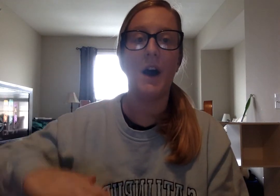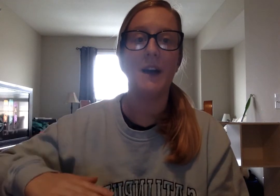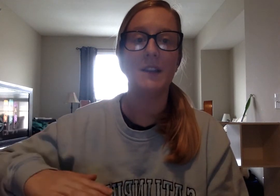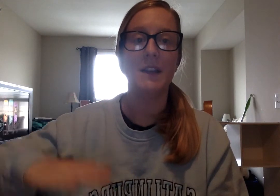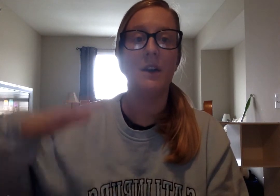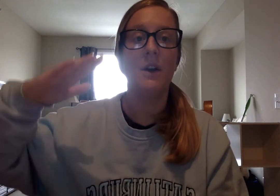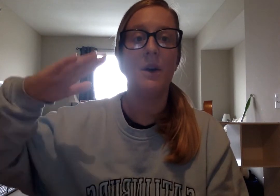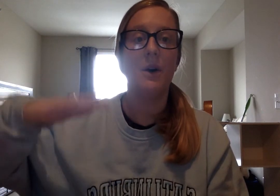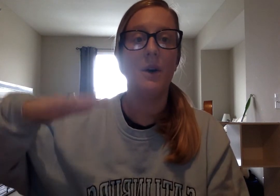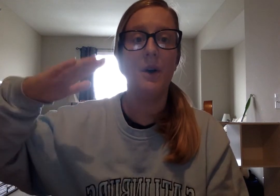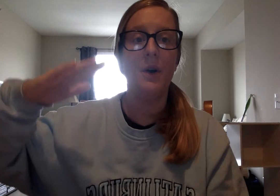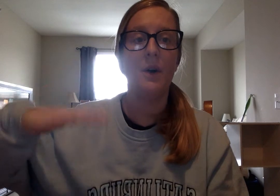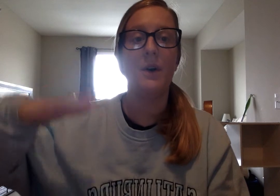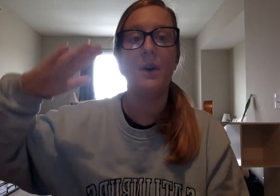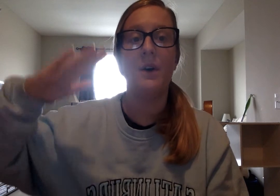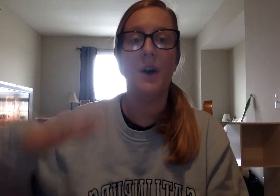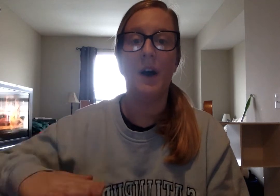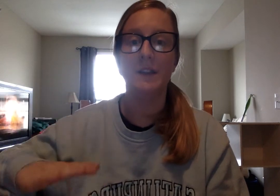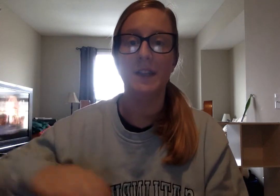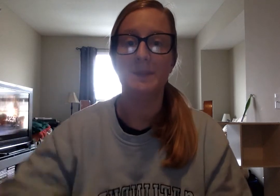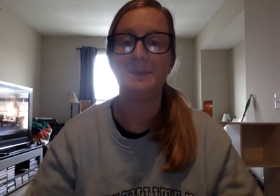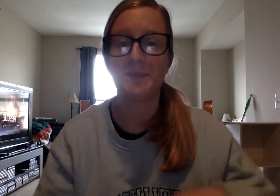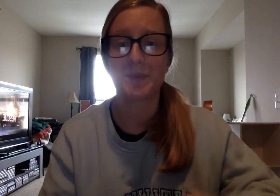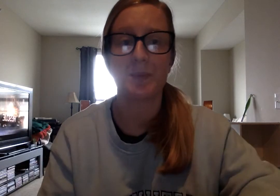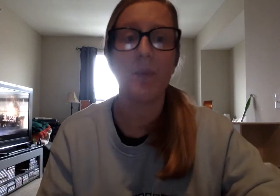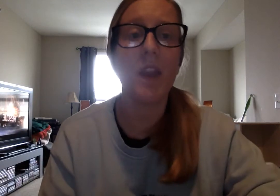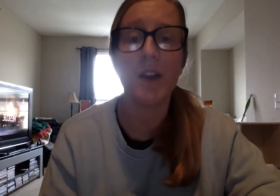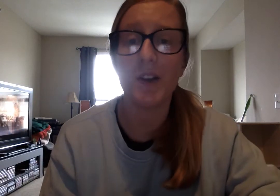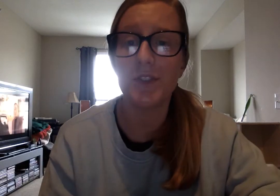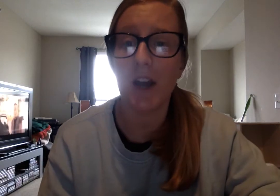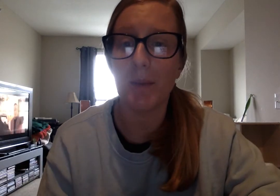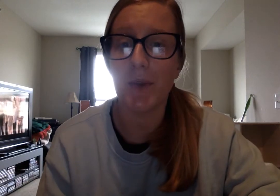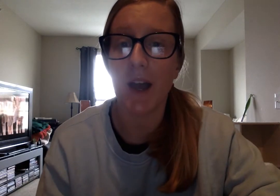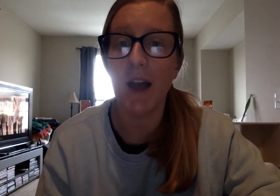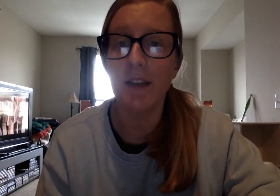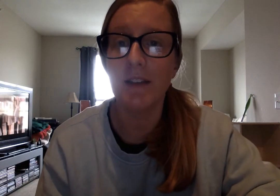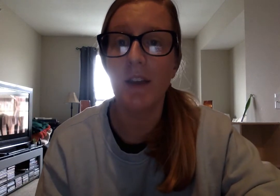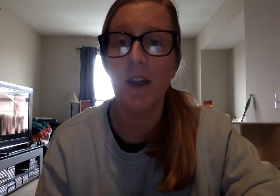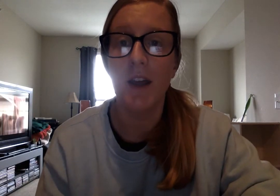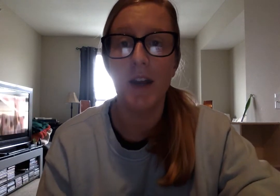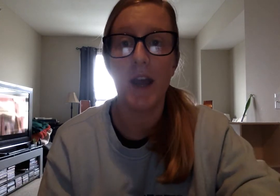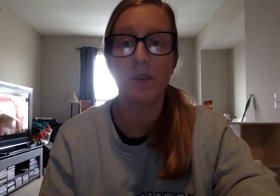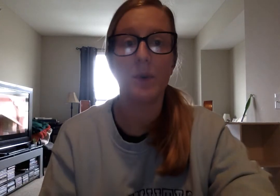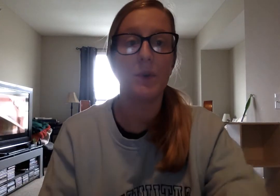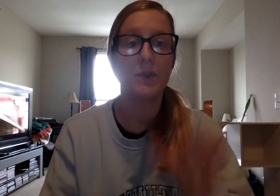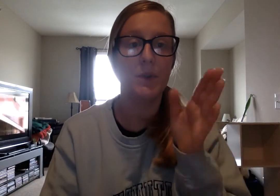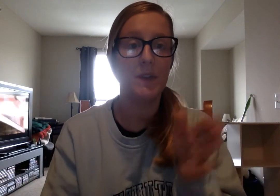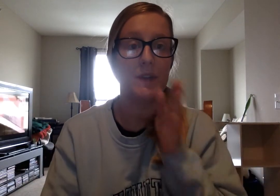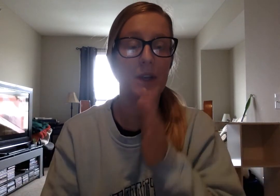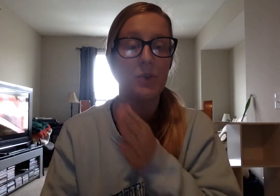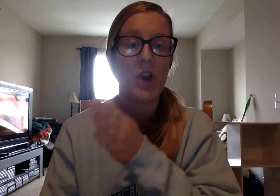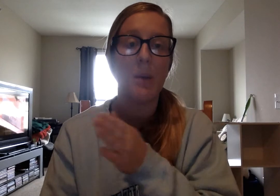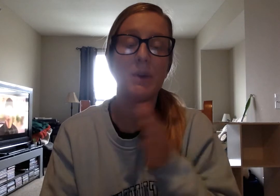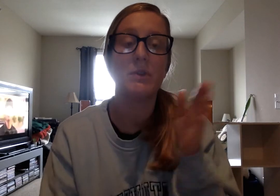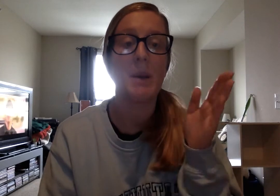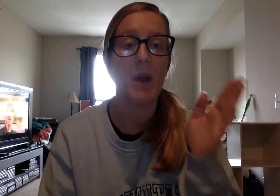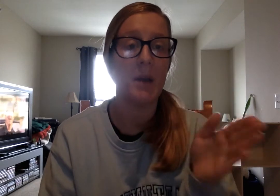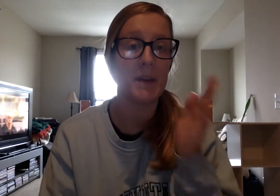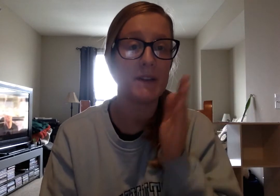oddly. Uh, uh, oddly. Good job, you guys. Next, we're going to do the single chopper, So remember, I'm going to